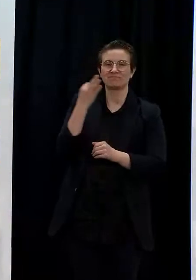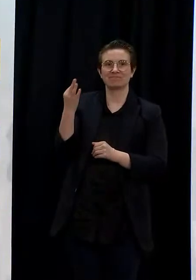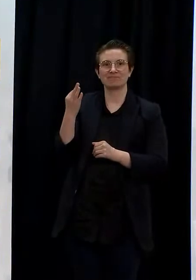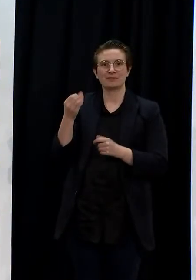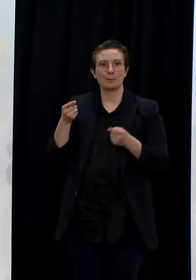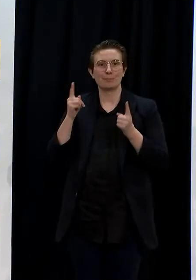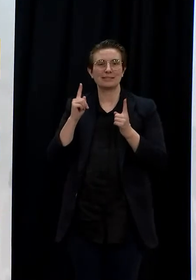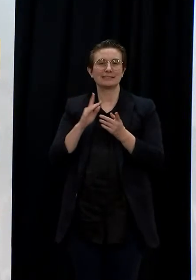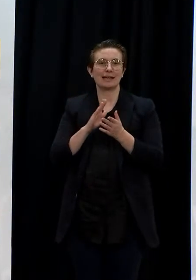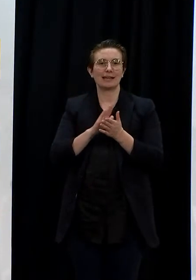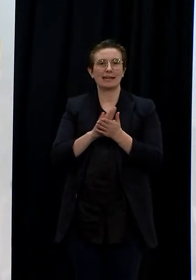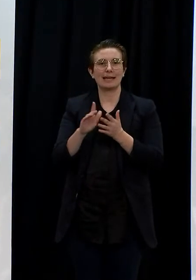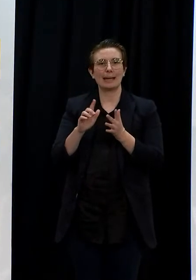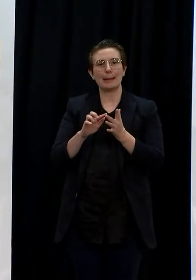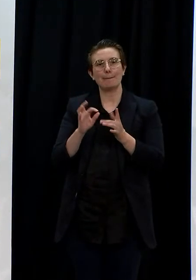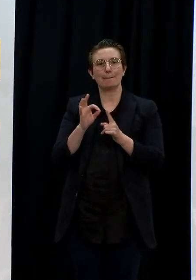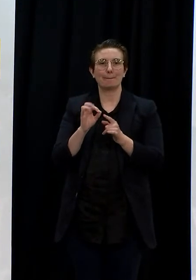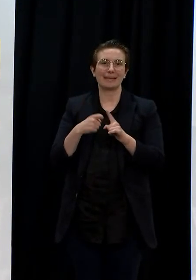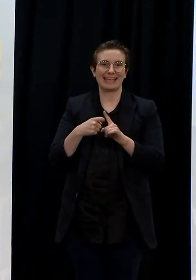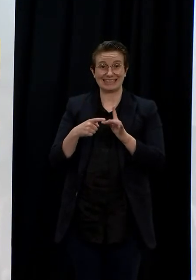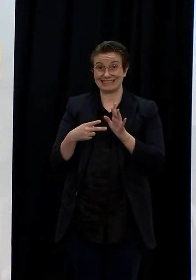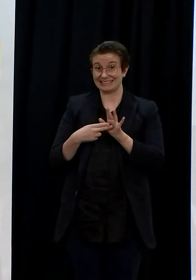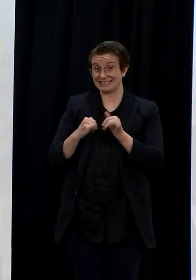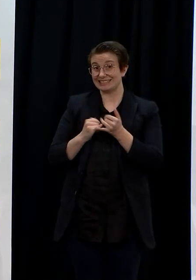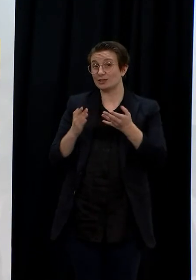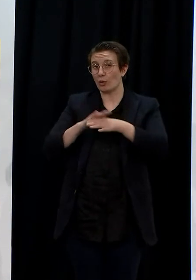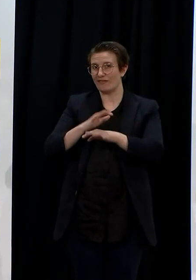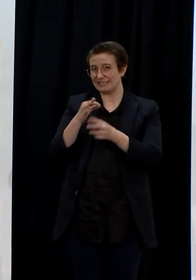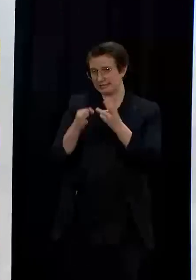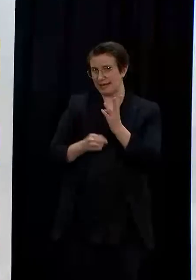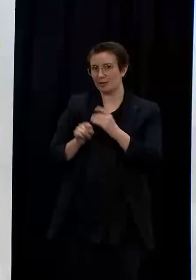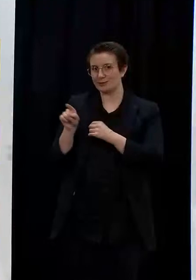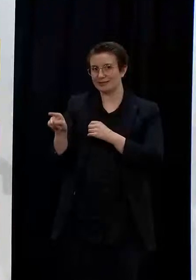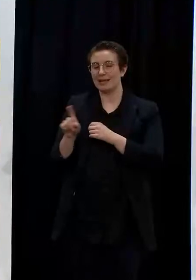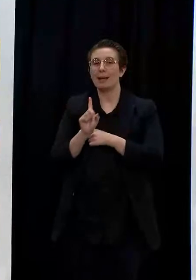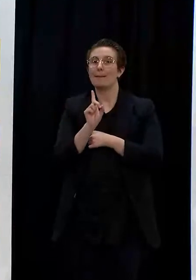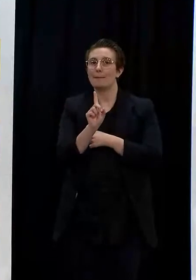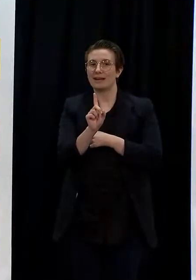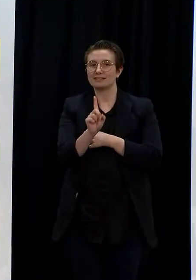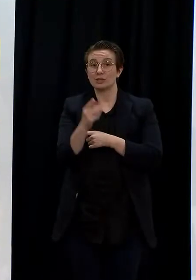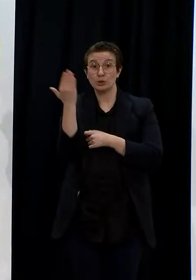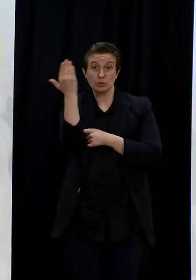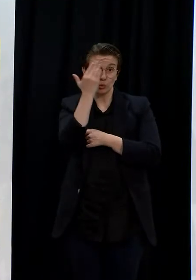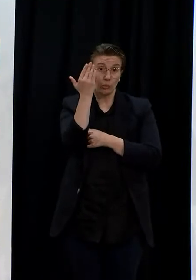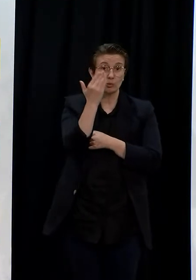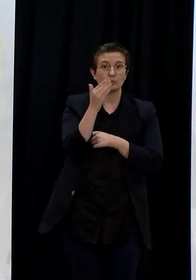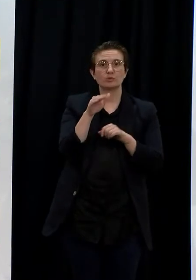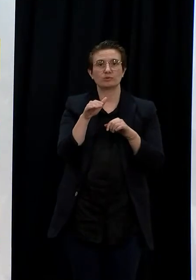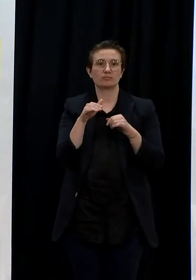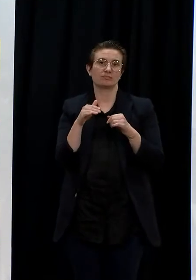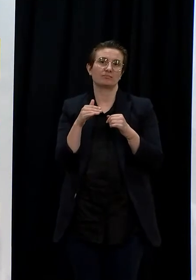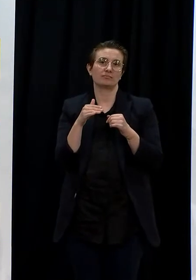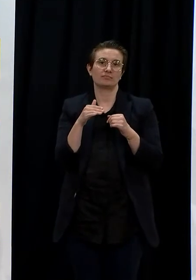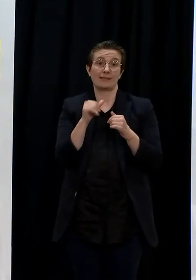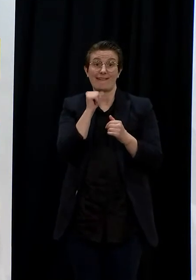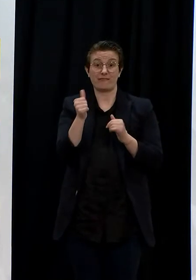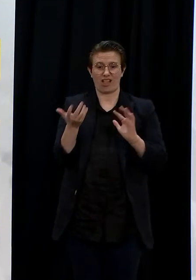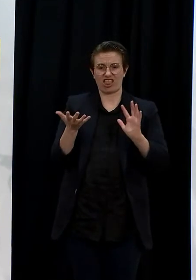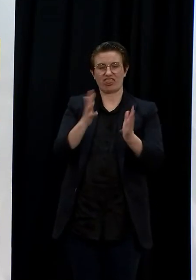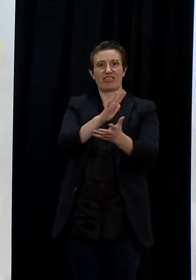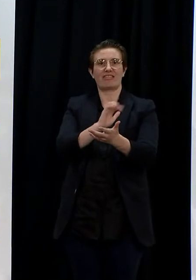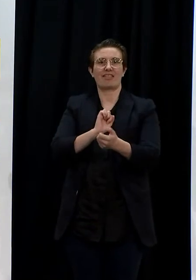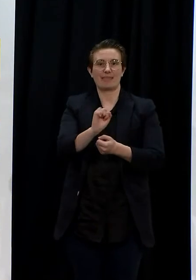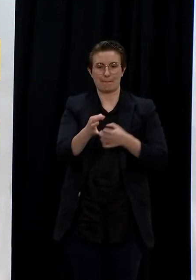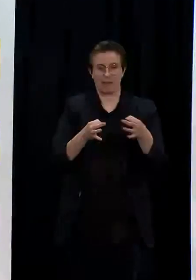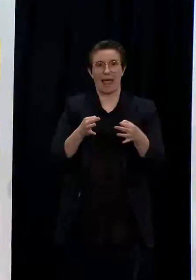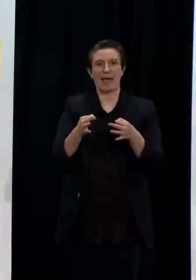that but what we've really forward planning for is if we have schools in Kura who are disrupted by alert level three